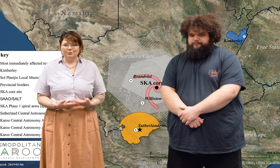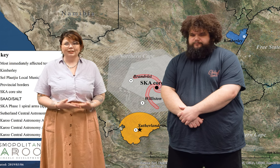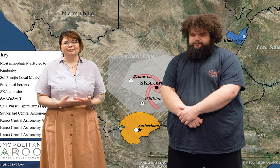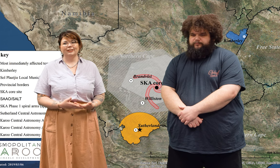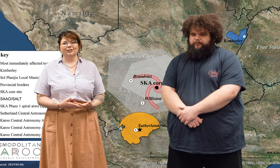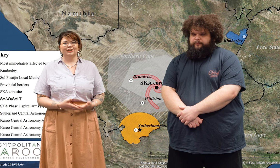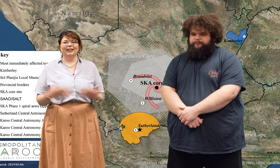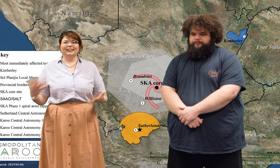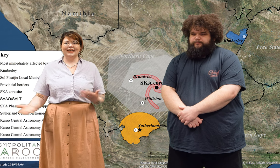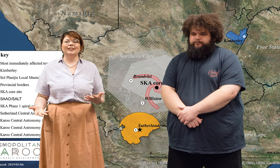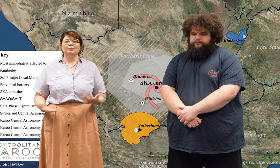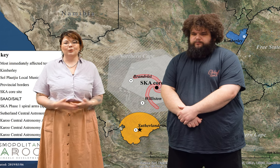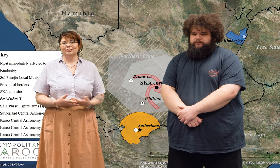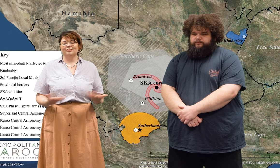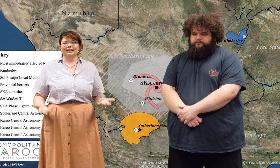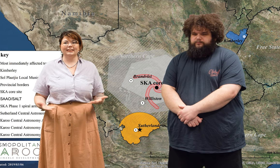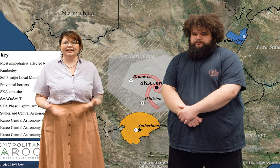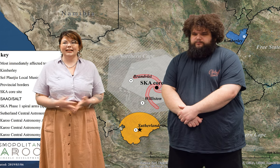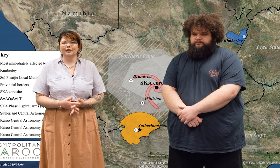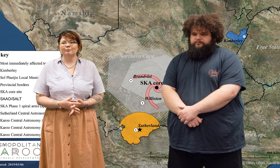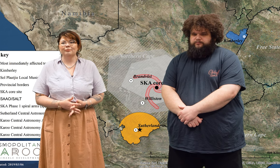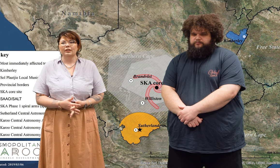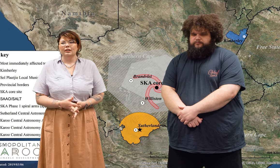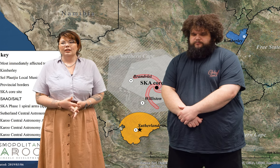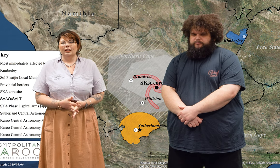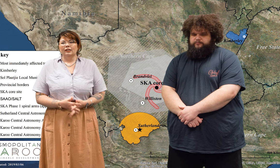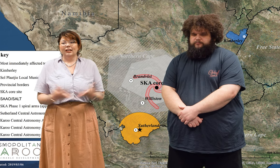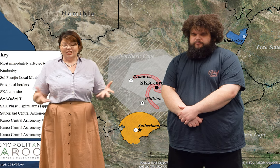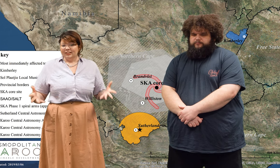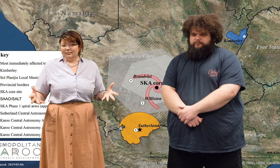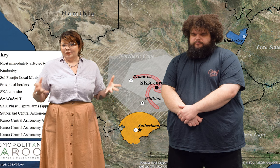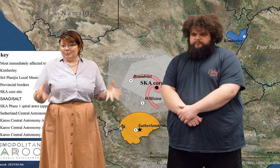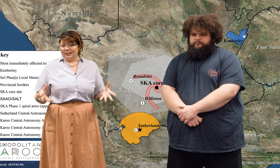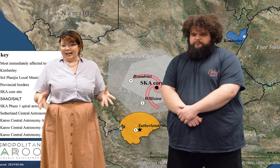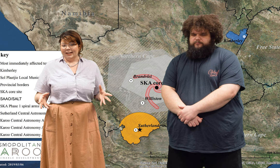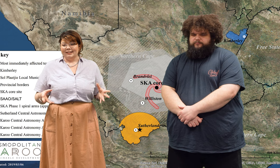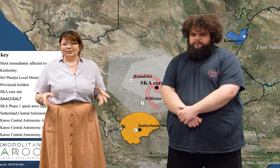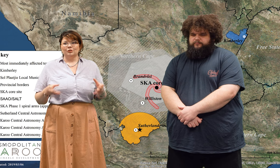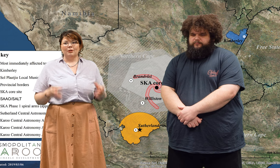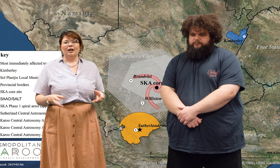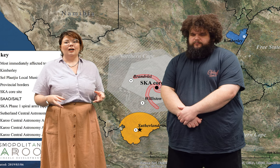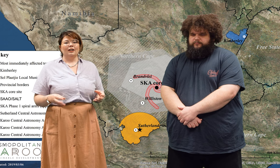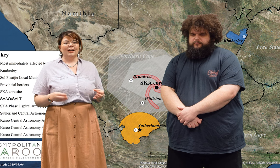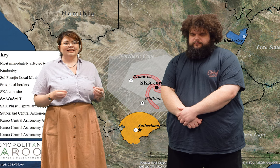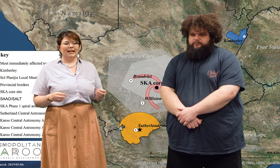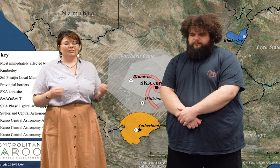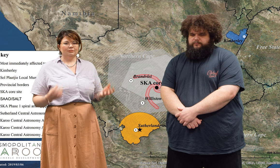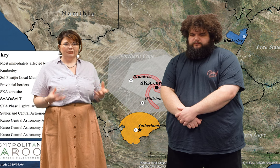in the region, again because of the SKA. Largely, the Meerkat National Park has had a really